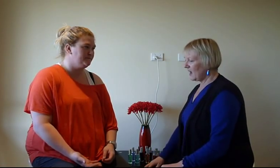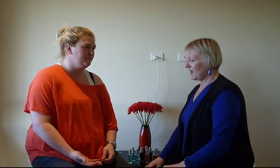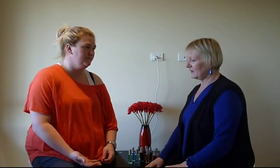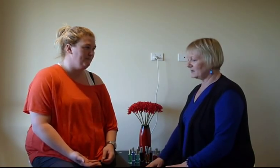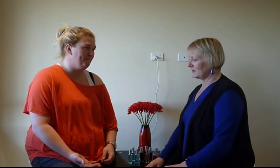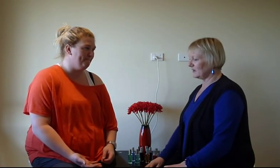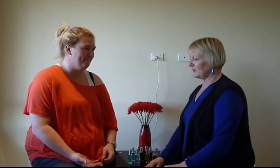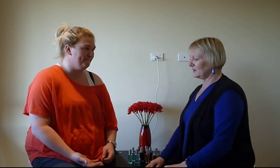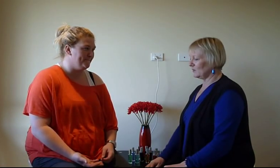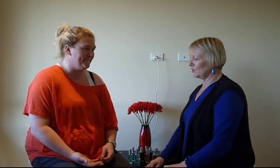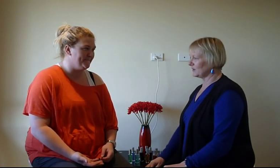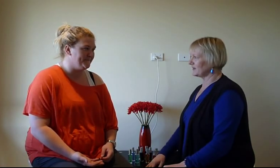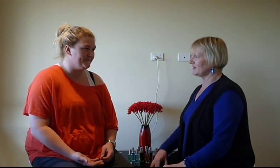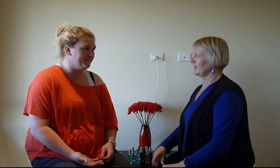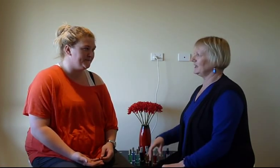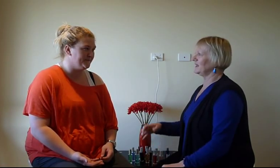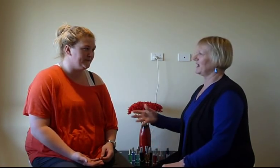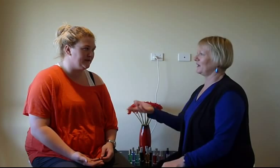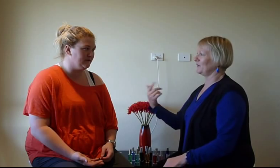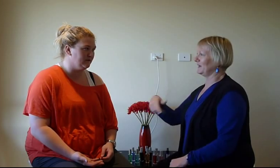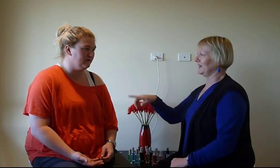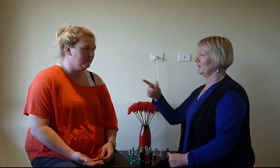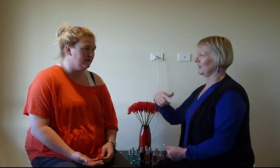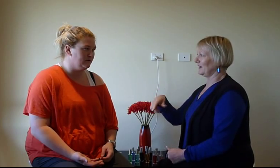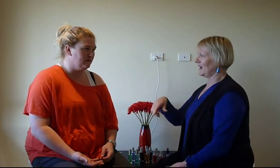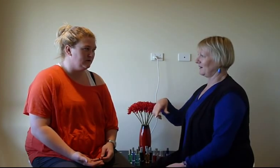And what's it that you're feeling with it now?